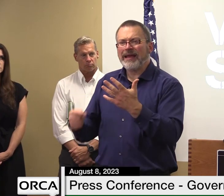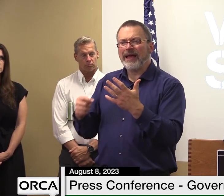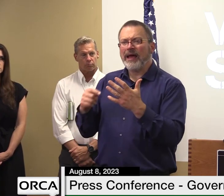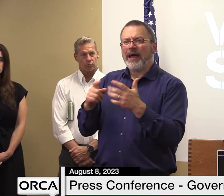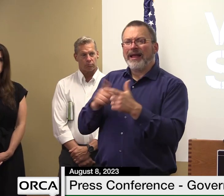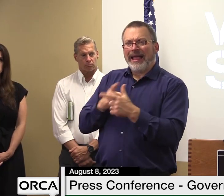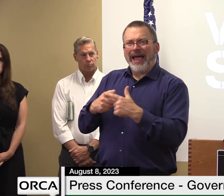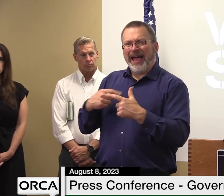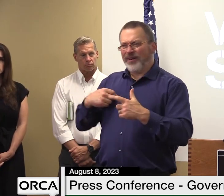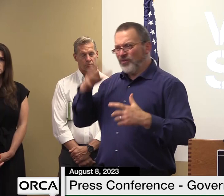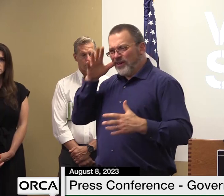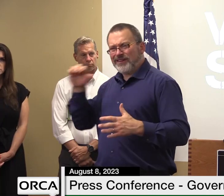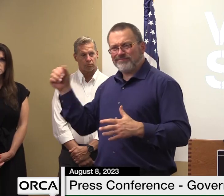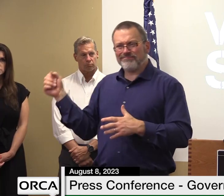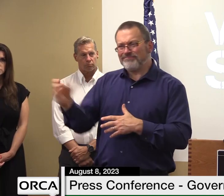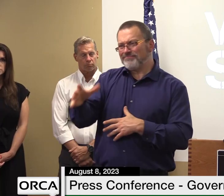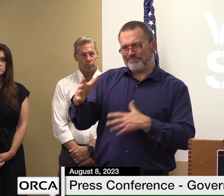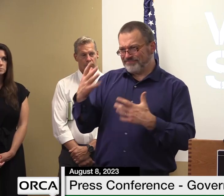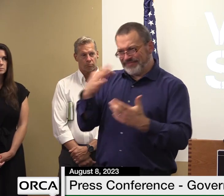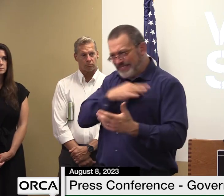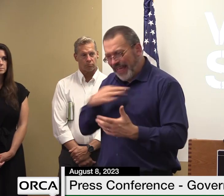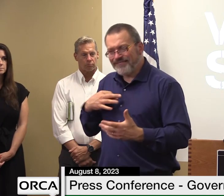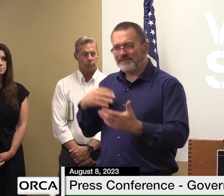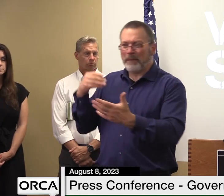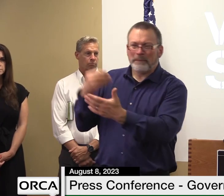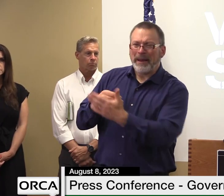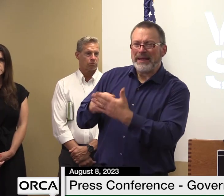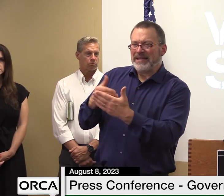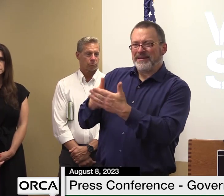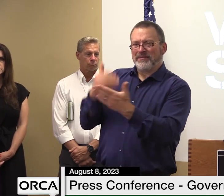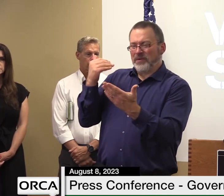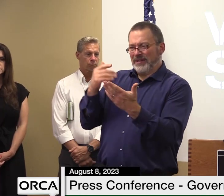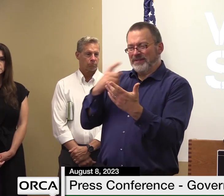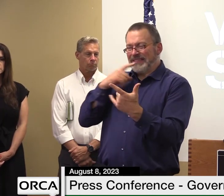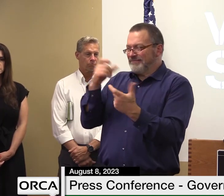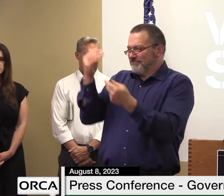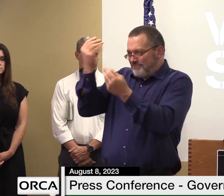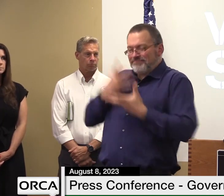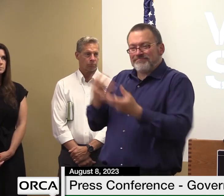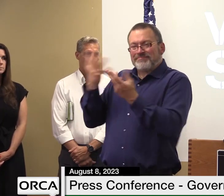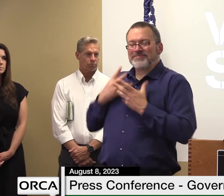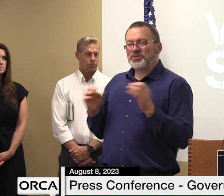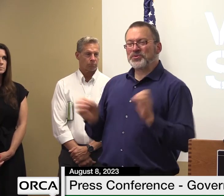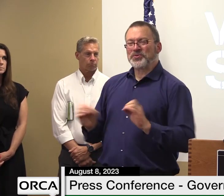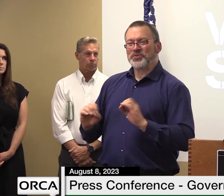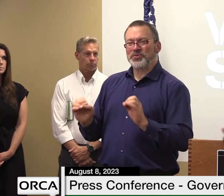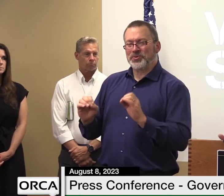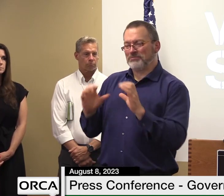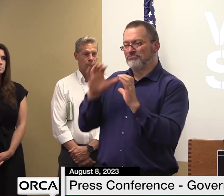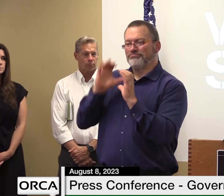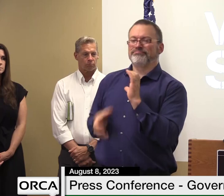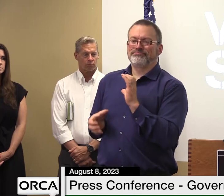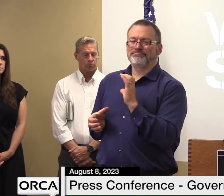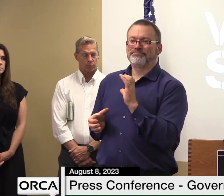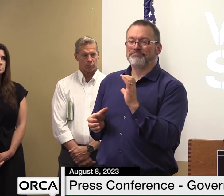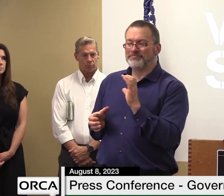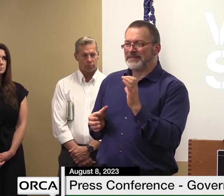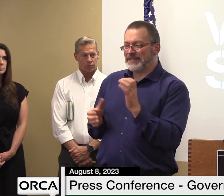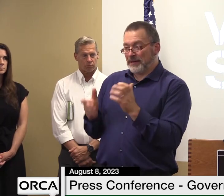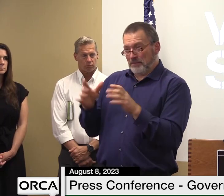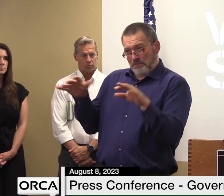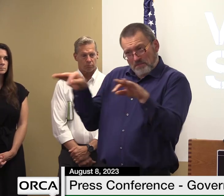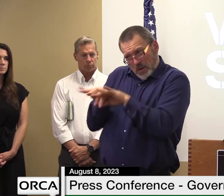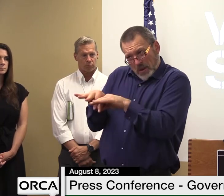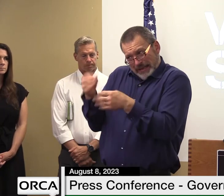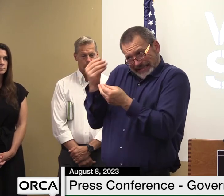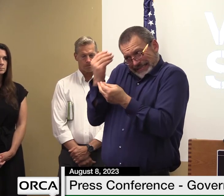sent in help earlier so that was key the communication piece if they told us we would have helped and and been able